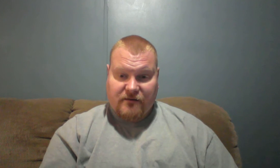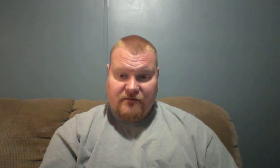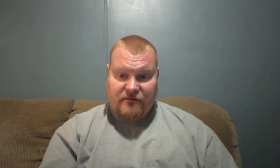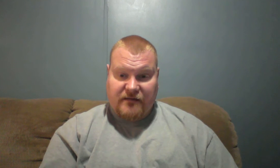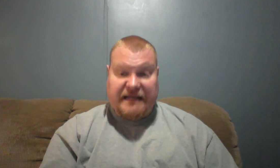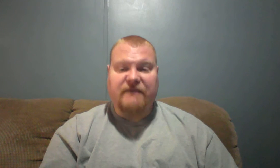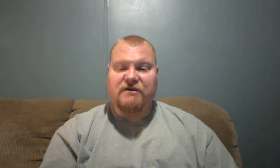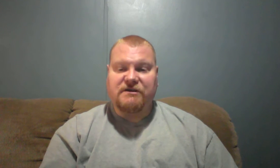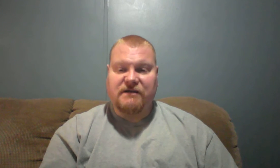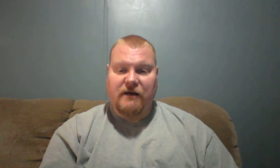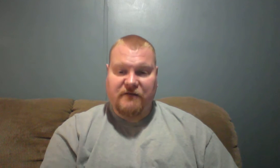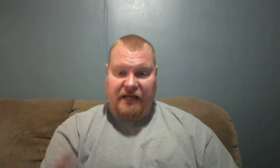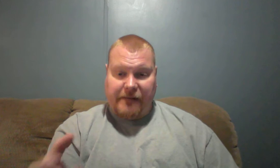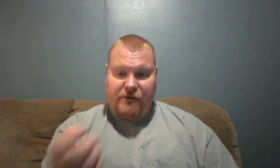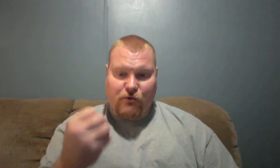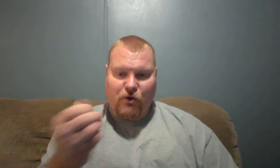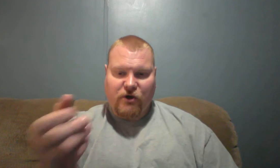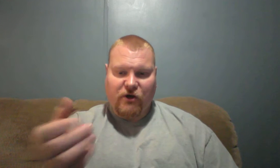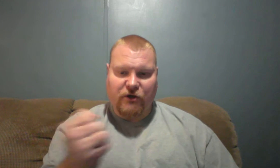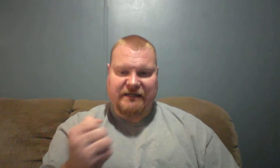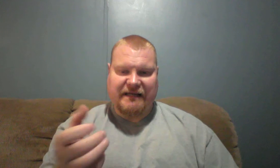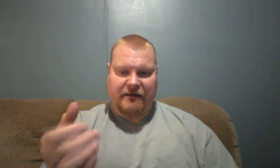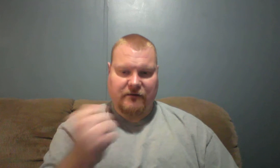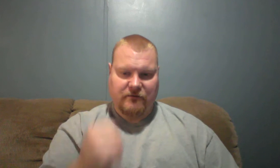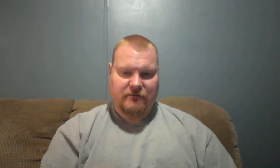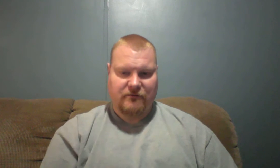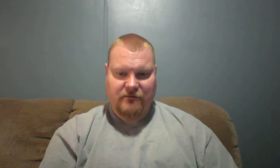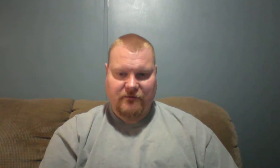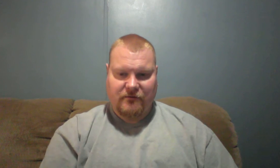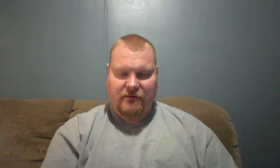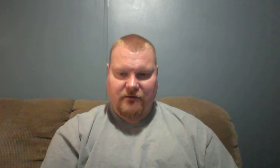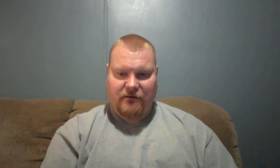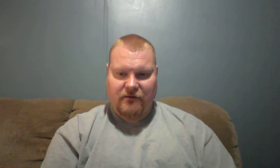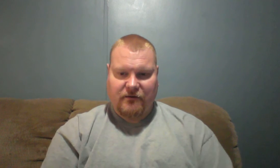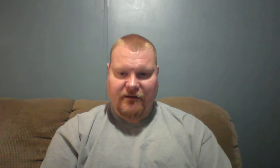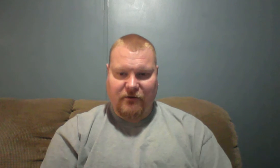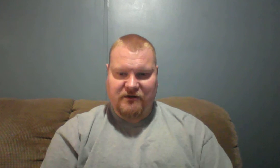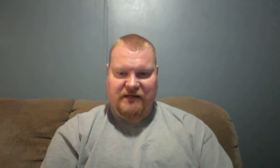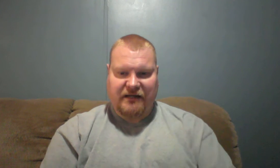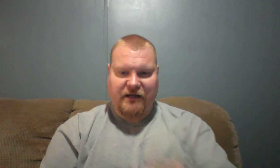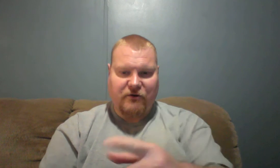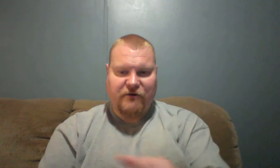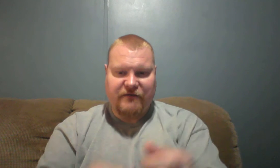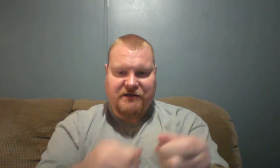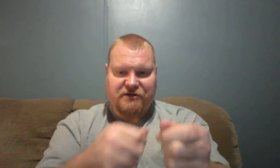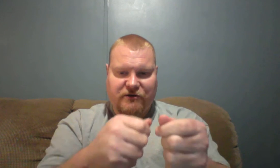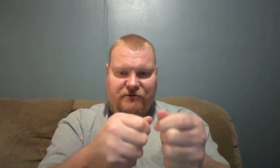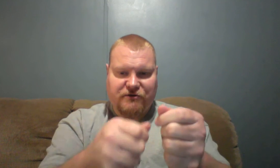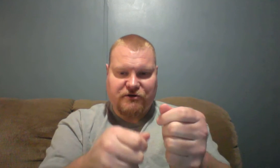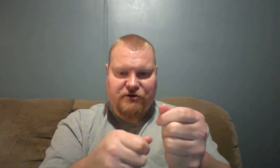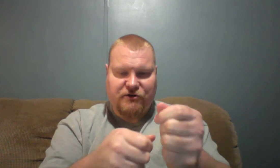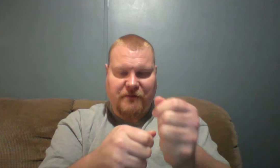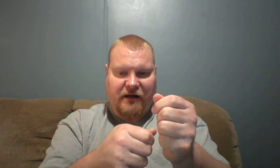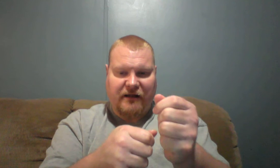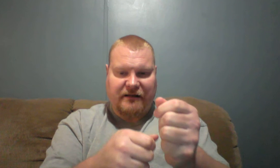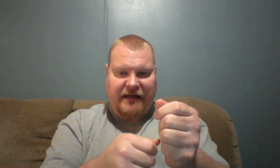They give you just enough to keep you hooked in. You know, just like, you know, you're fishing like that,